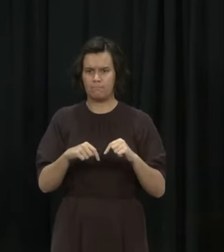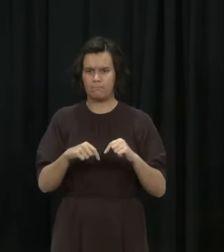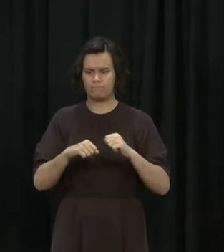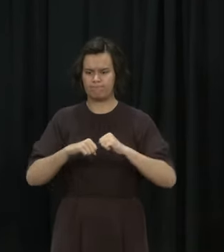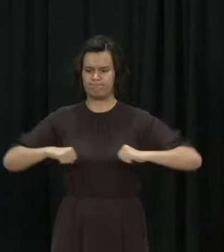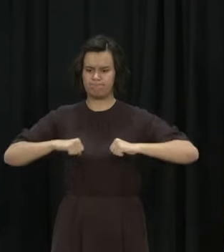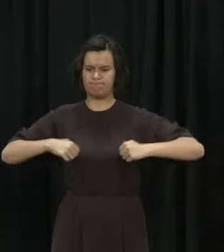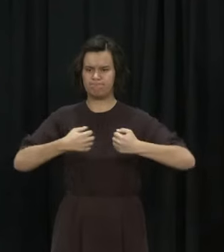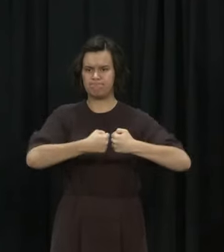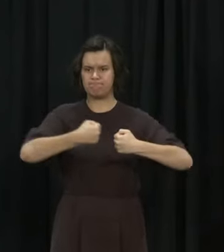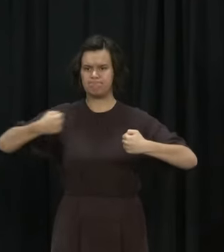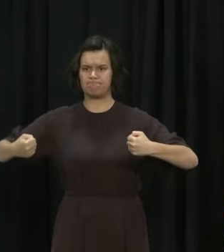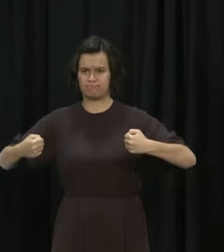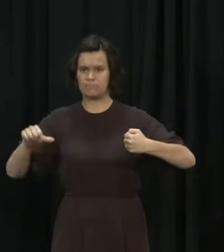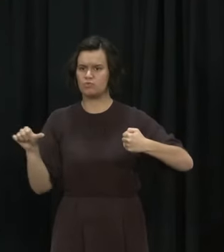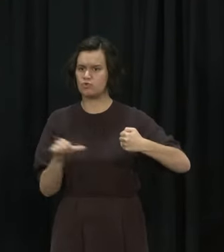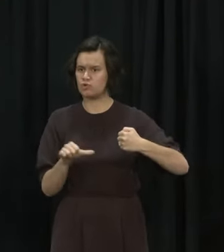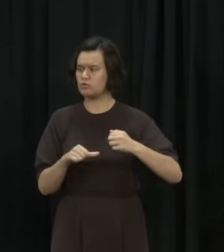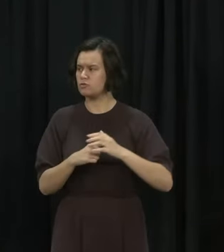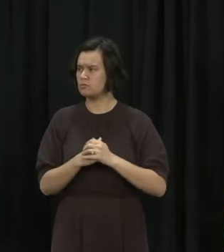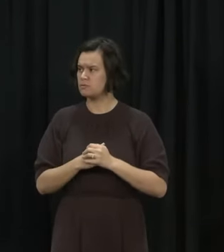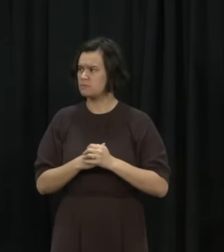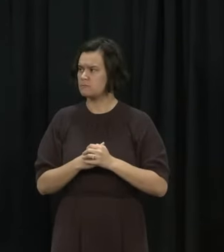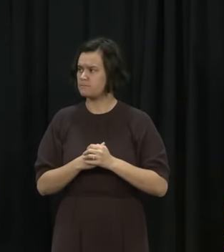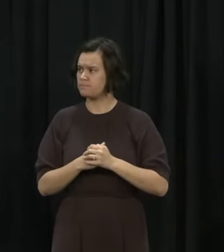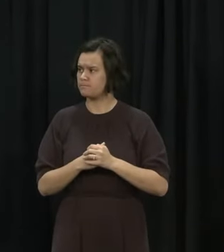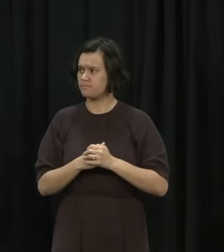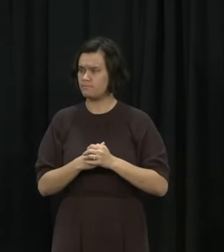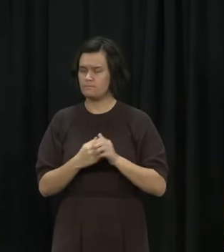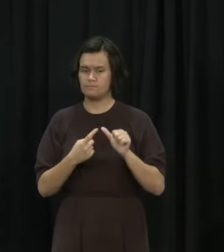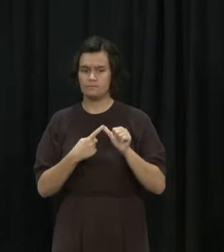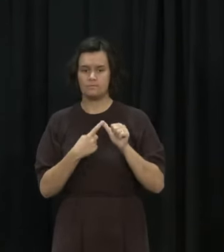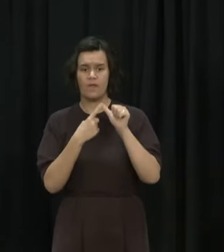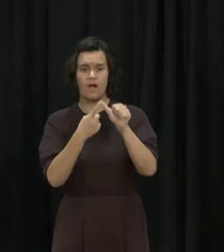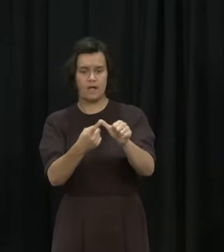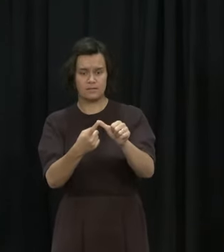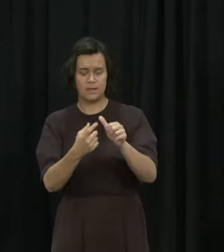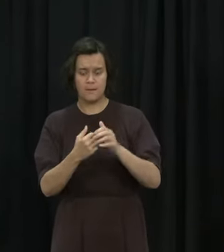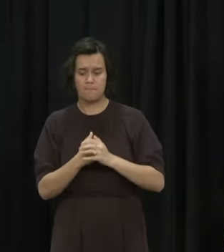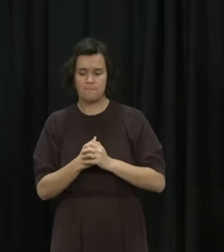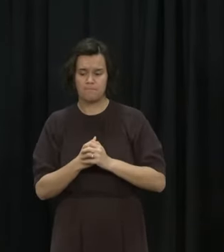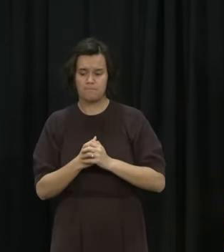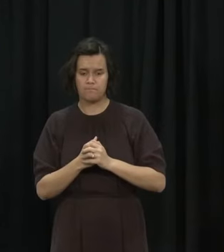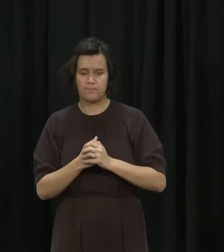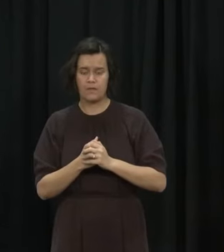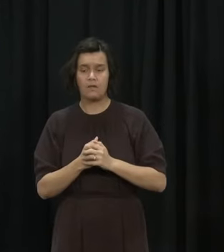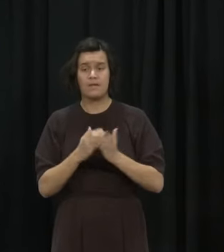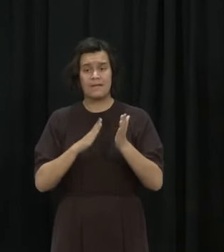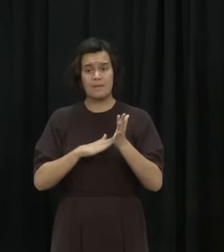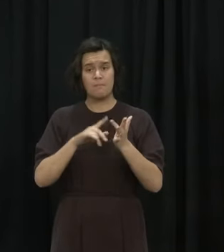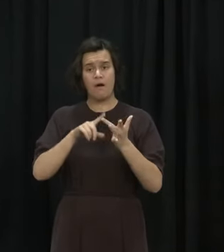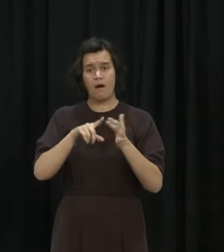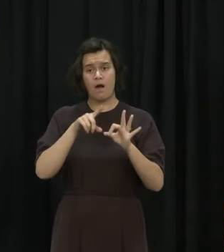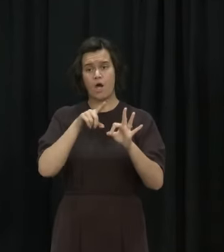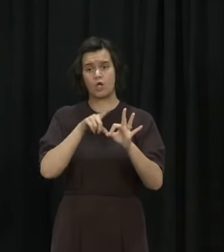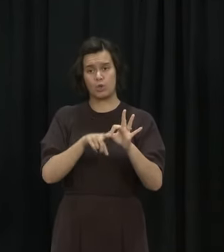extension for the use of it? We're still intending, of course, to have home isolation as the default setting